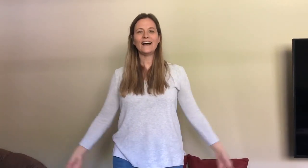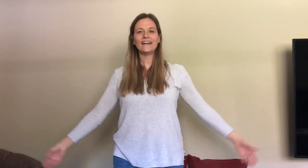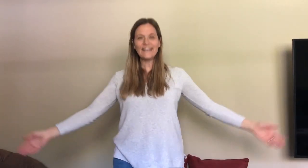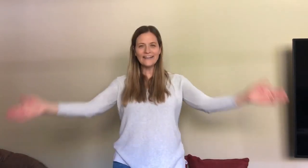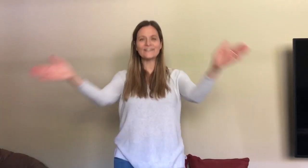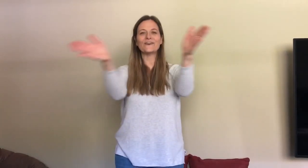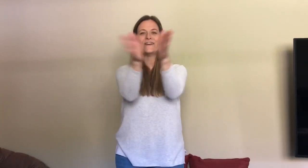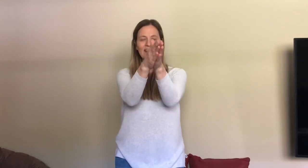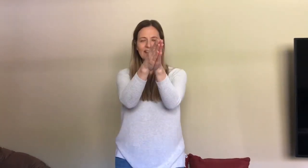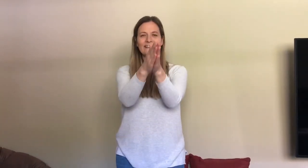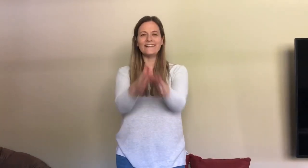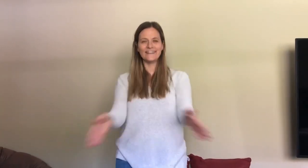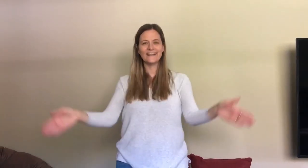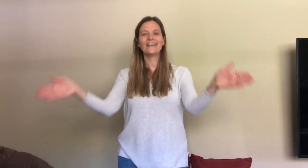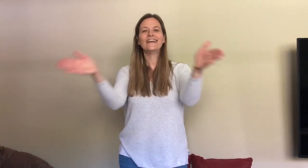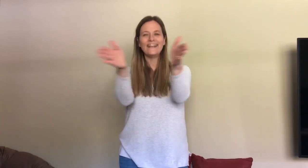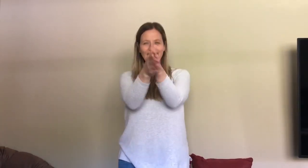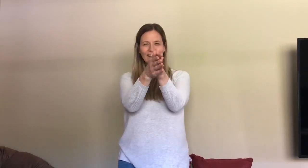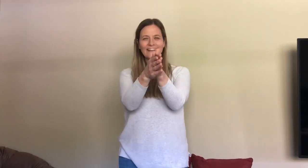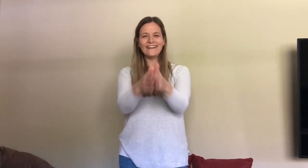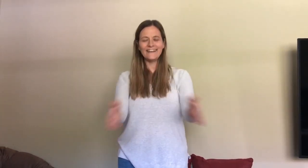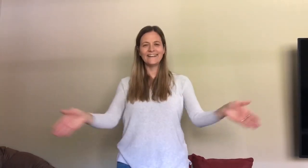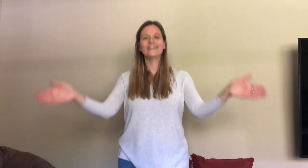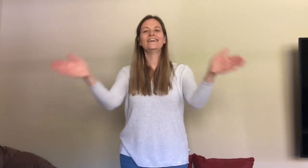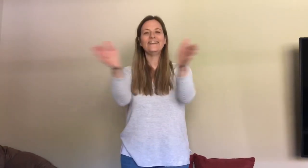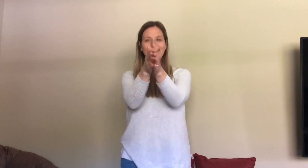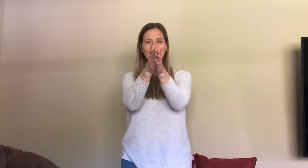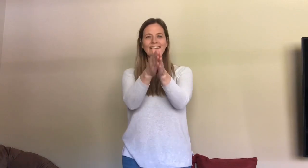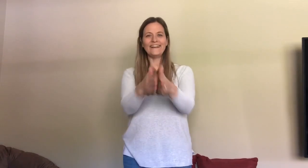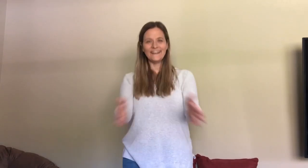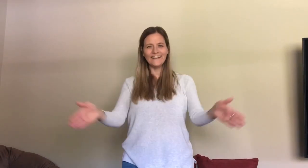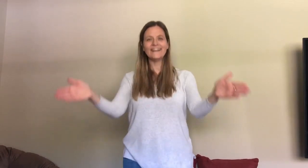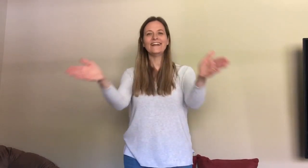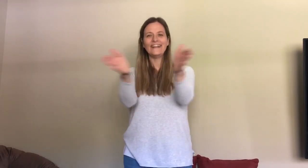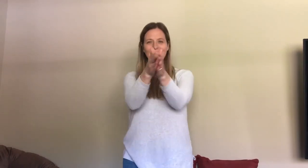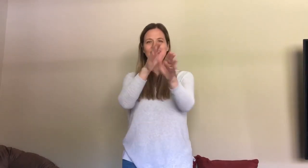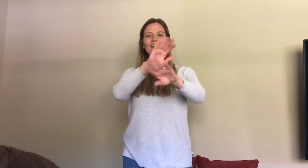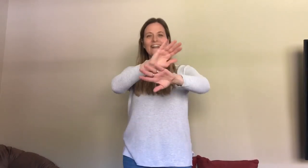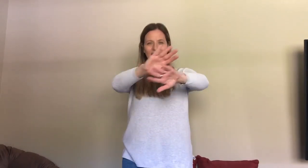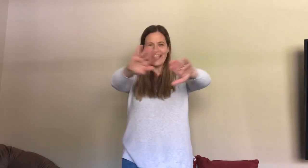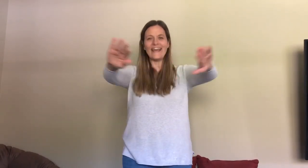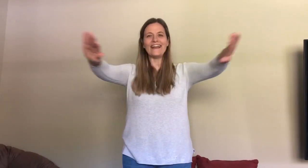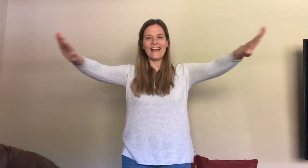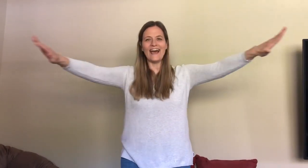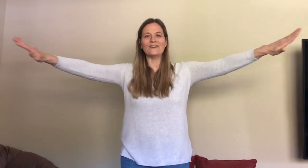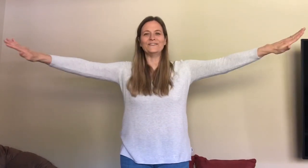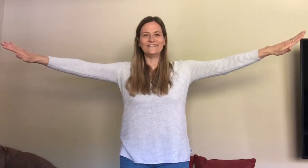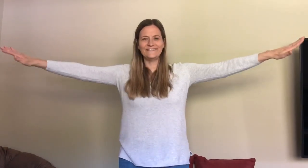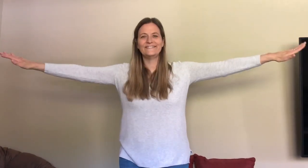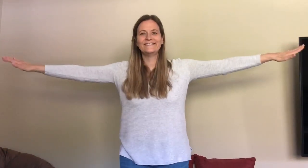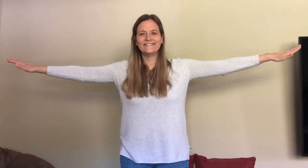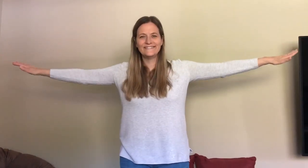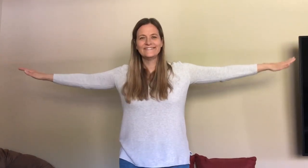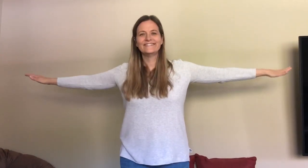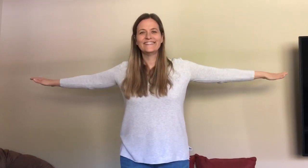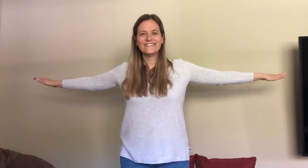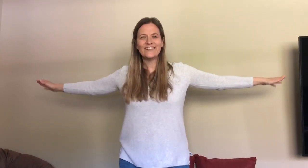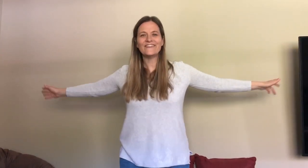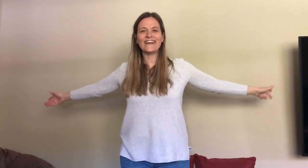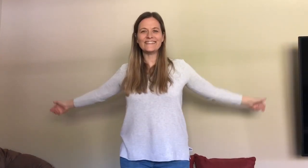Again go in, in, in, in, and out. So nice.